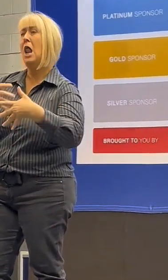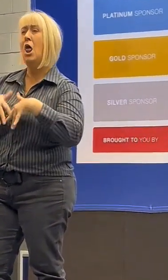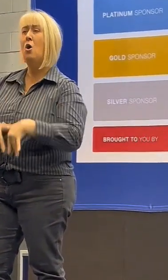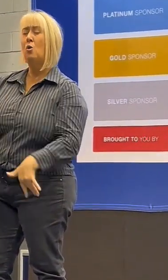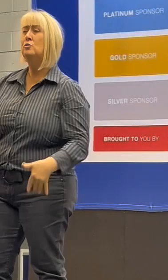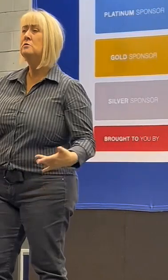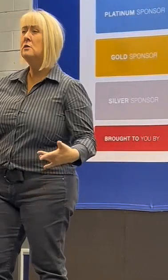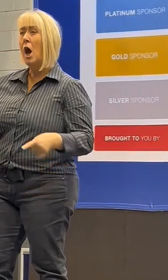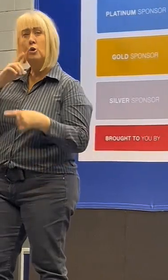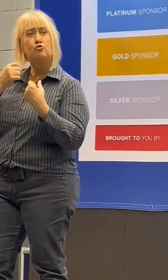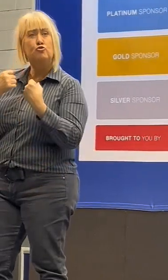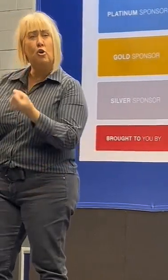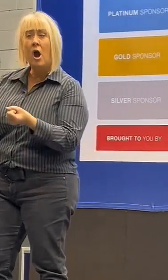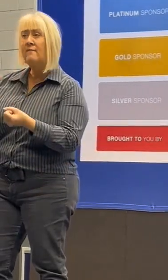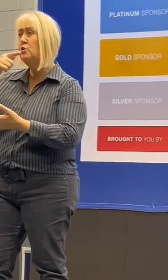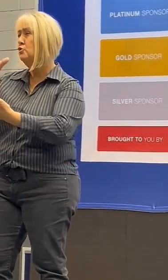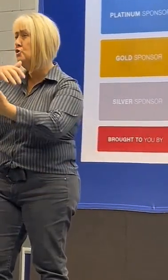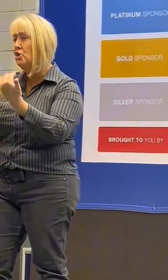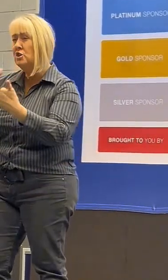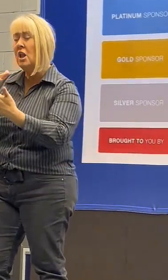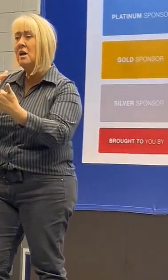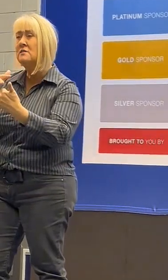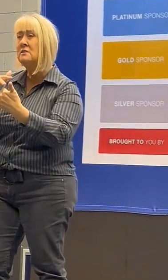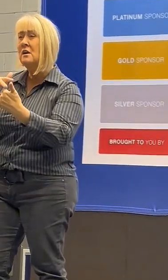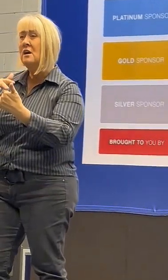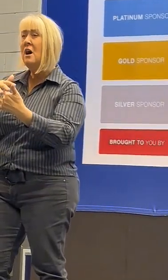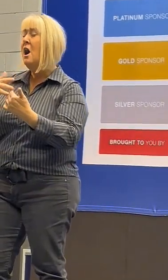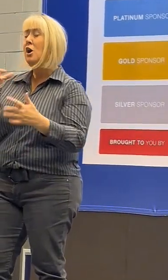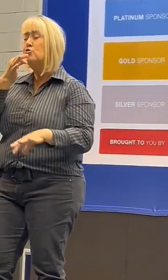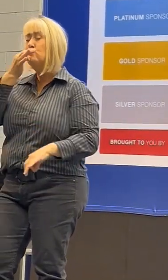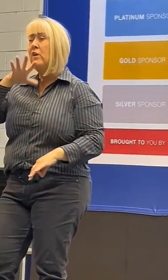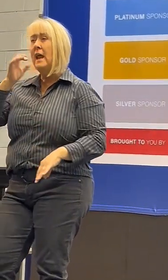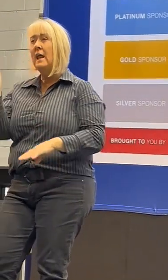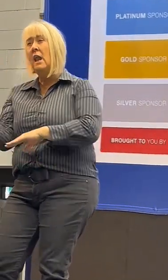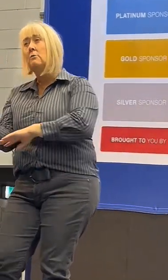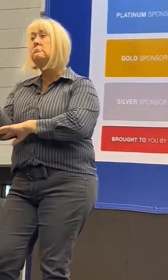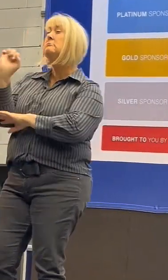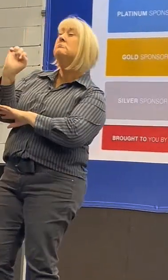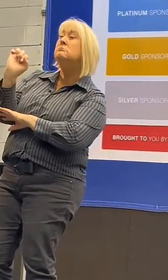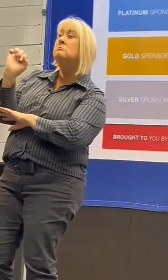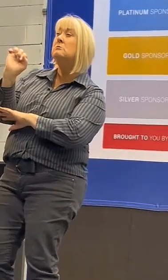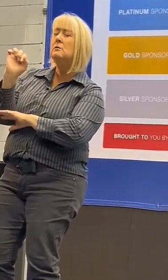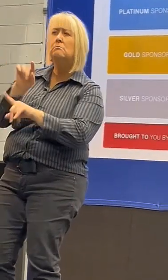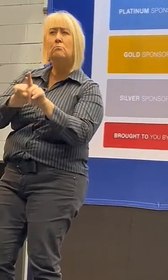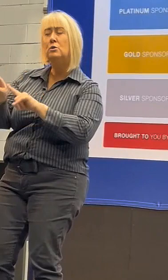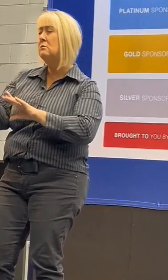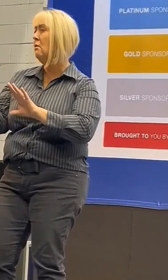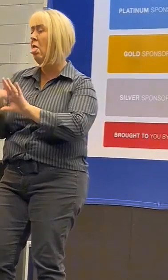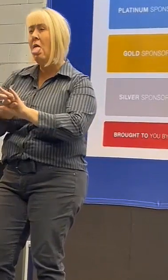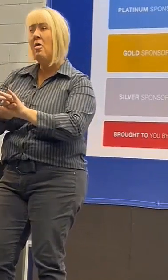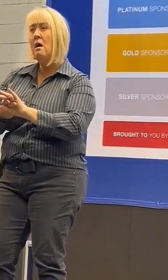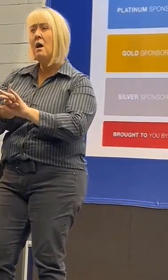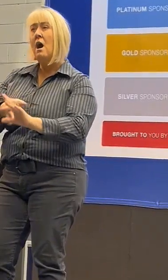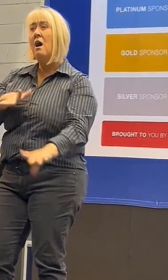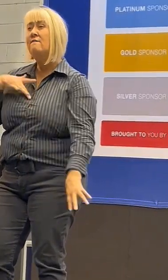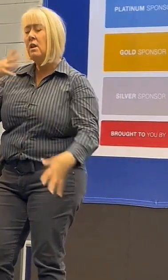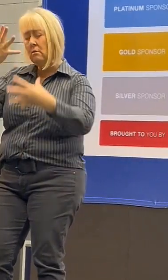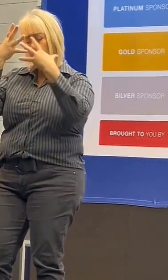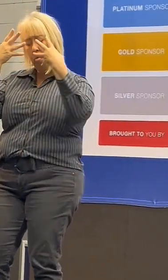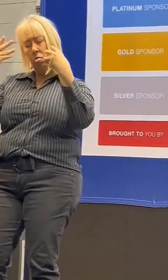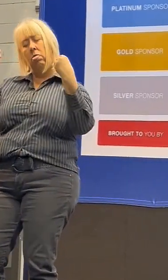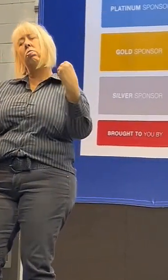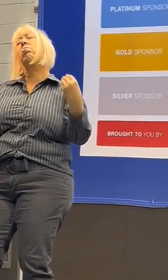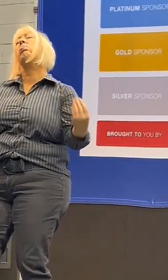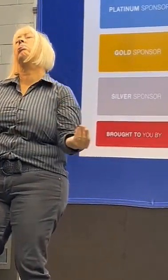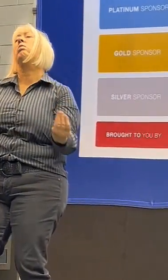couldn't socialise, and I could barely hold my head up at points. I was fading away rapidly at only 23 years' age.